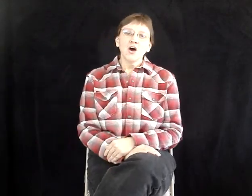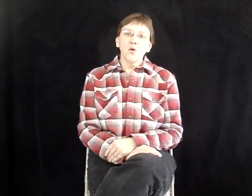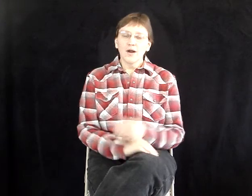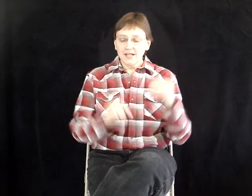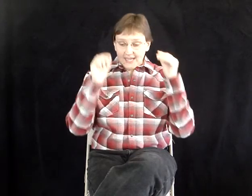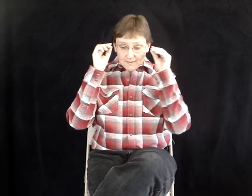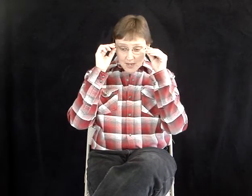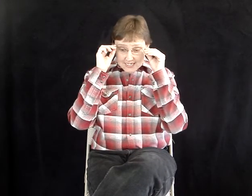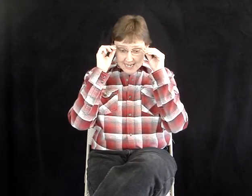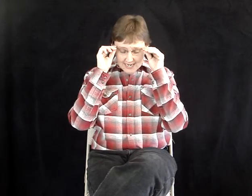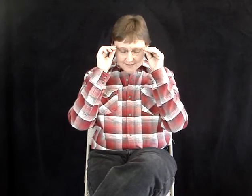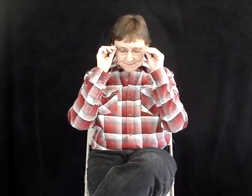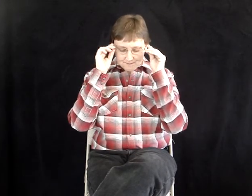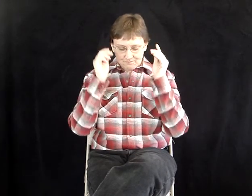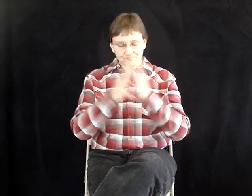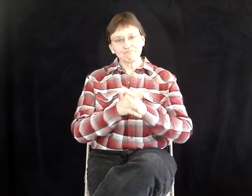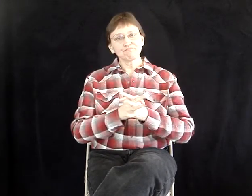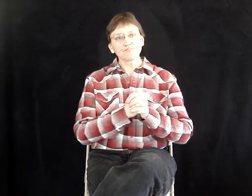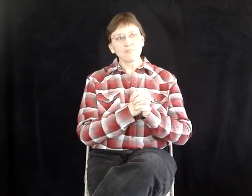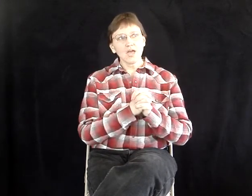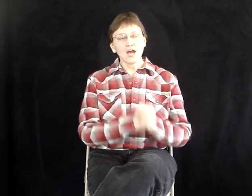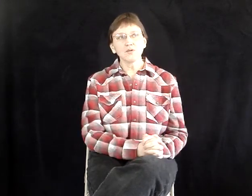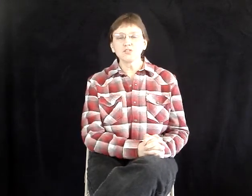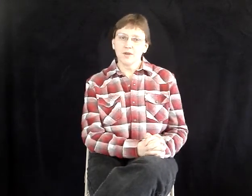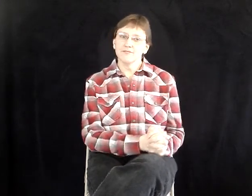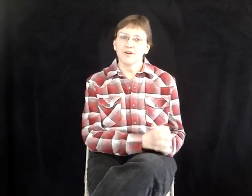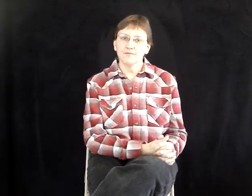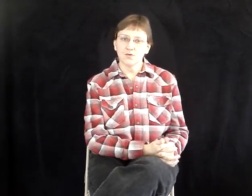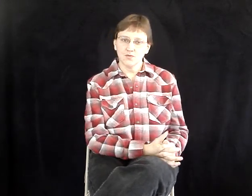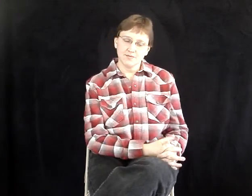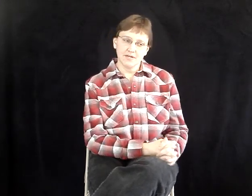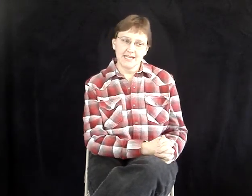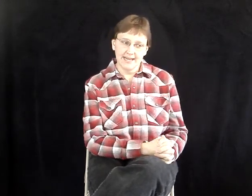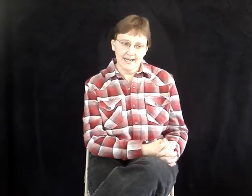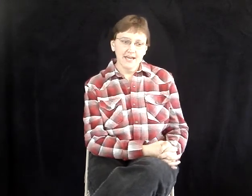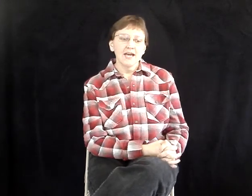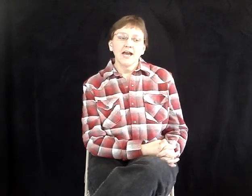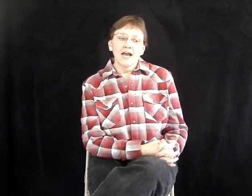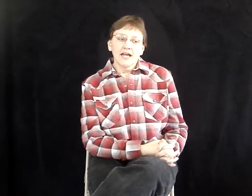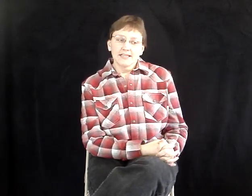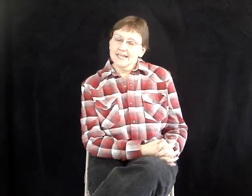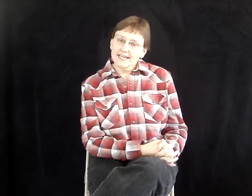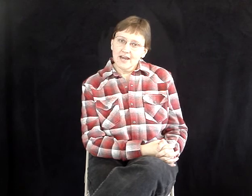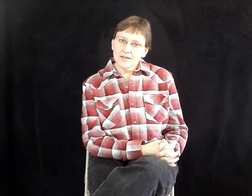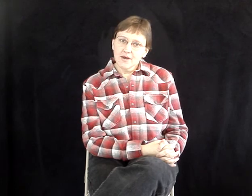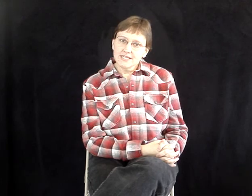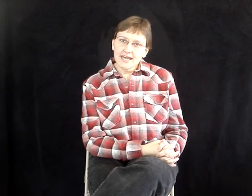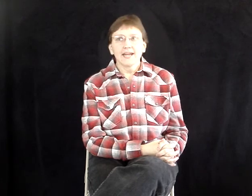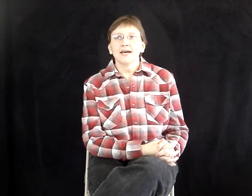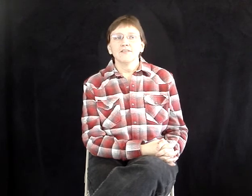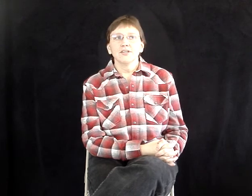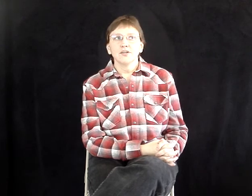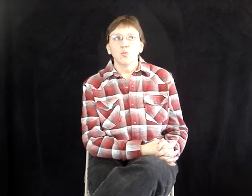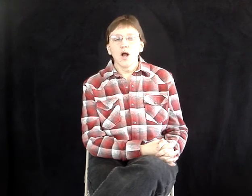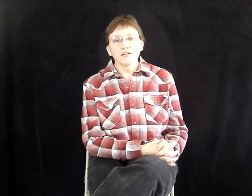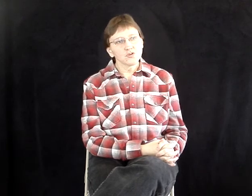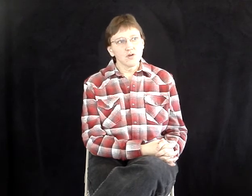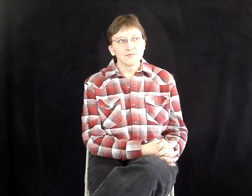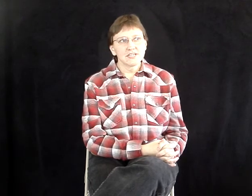Well, in Montana, which is where I'm from, northwest Montana, Lincoln County, Montana, the wall of corruption